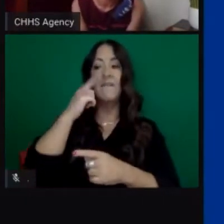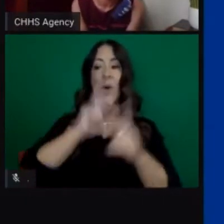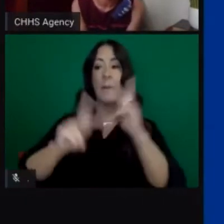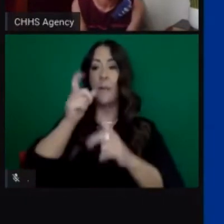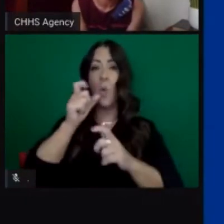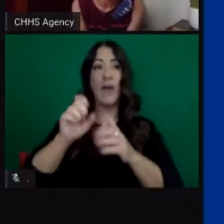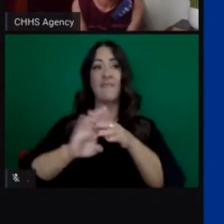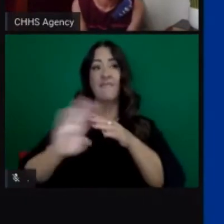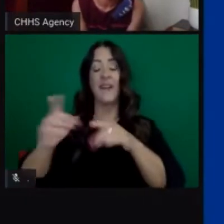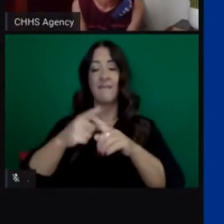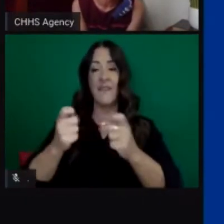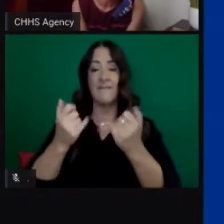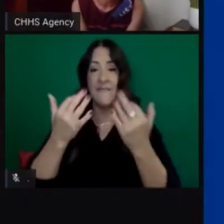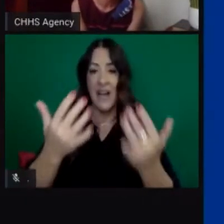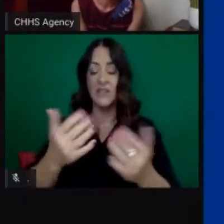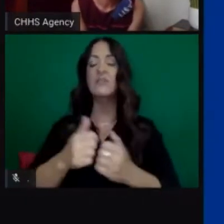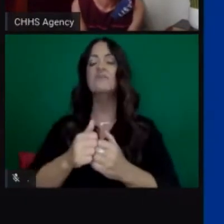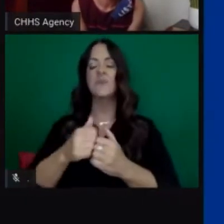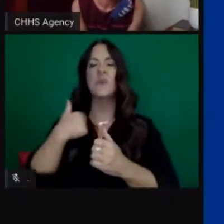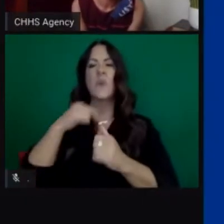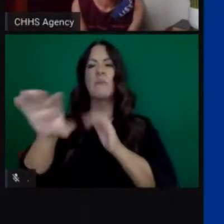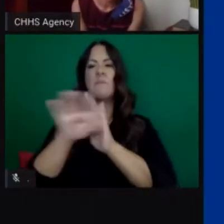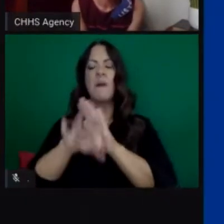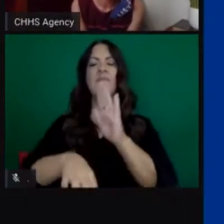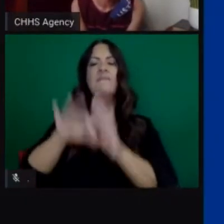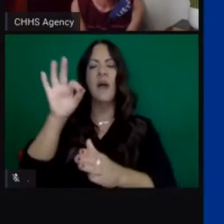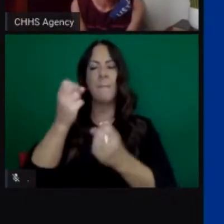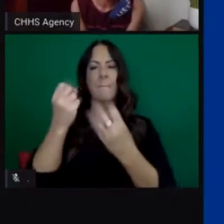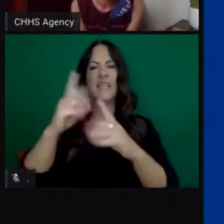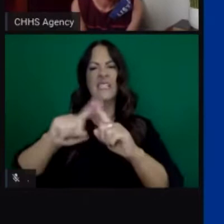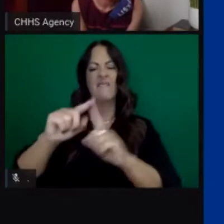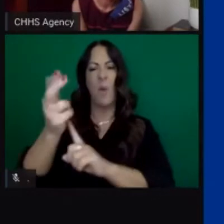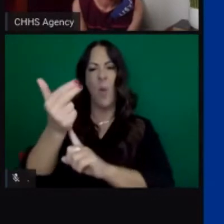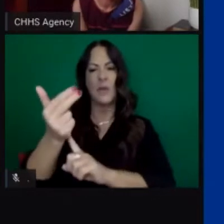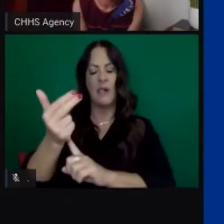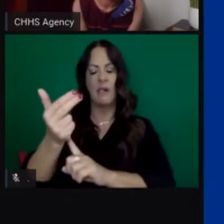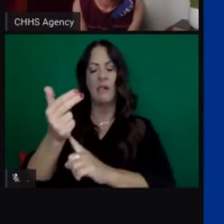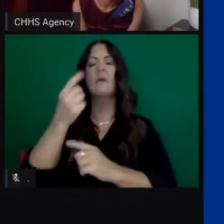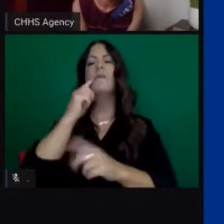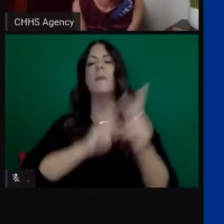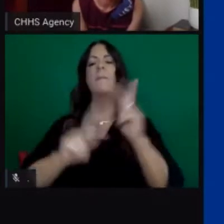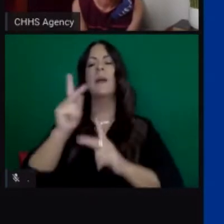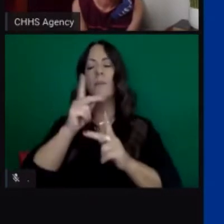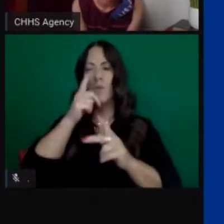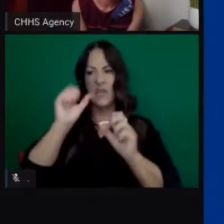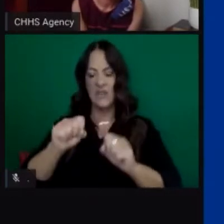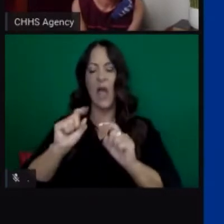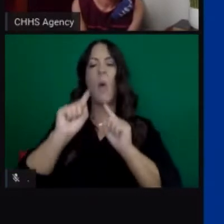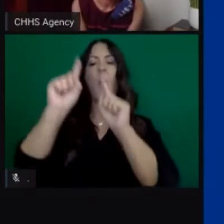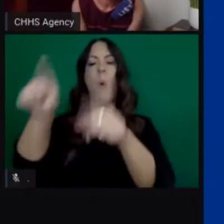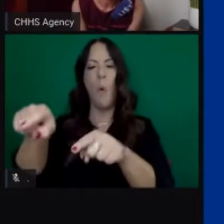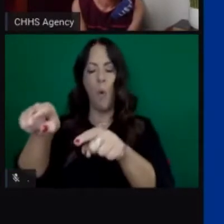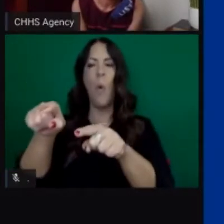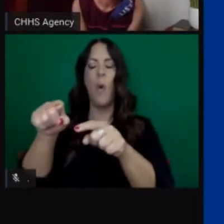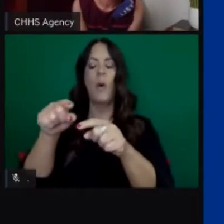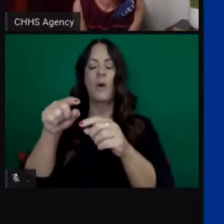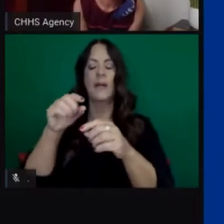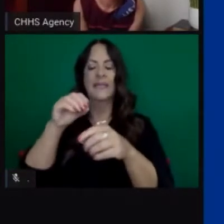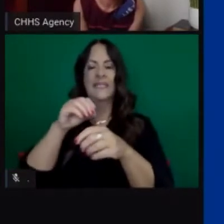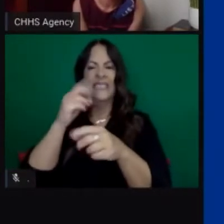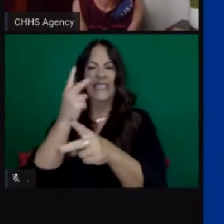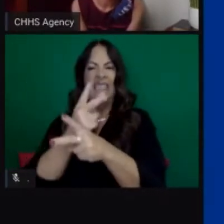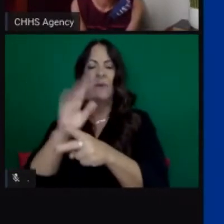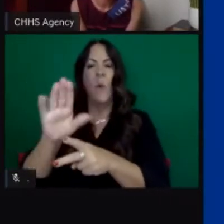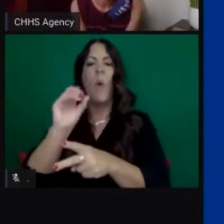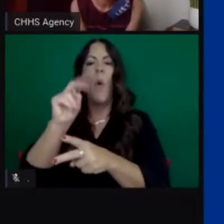rooms in hotels, so that we can safely shelter people who have had to evacuate from their homes and not put them at